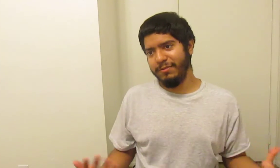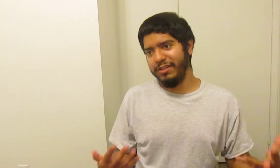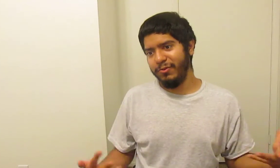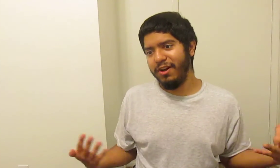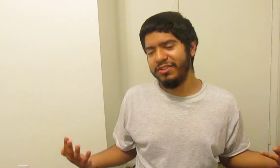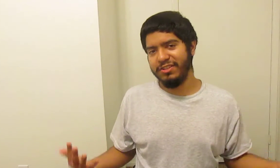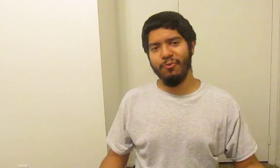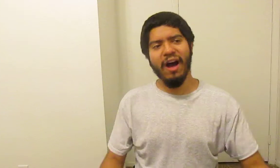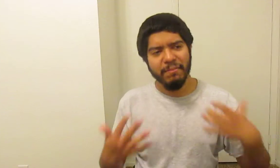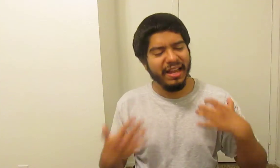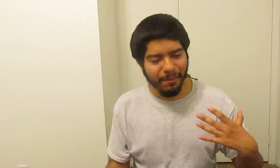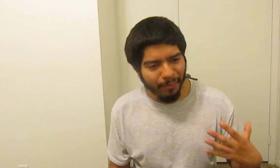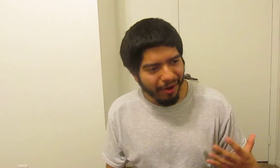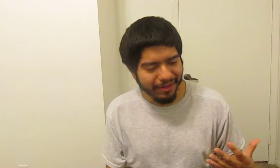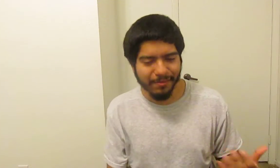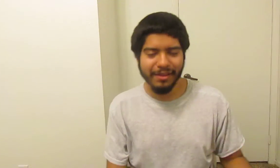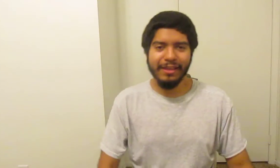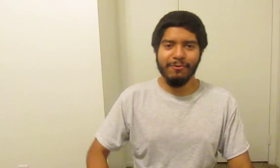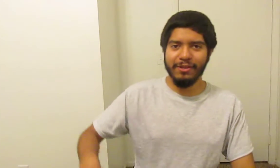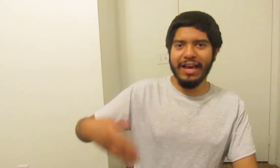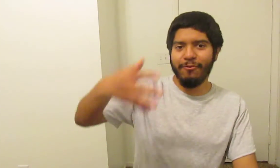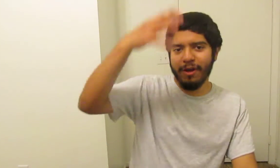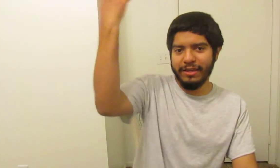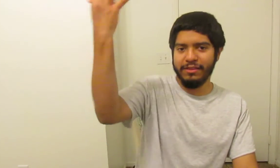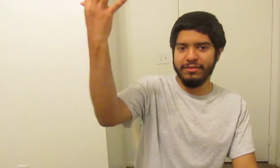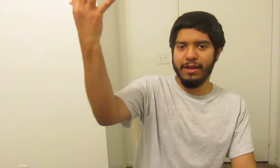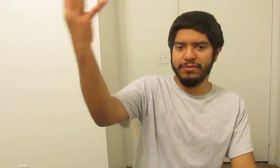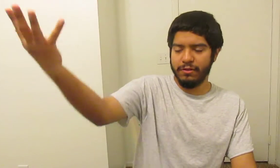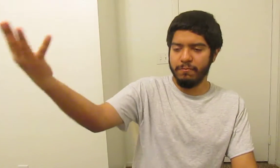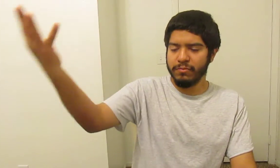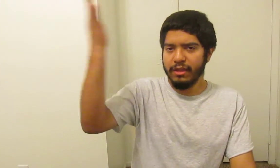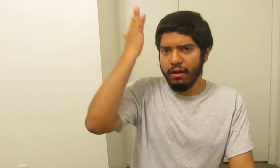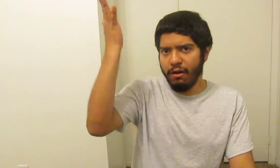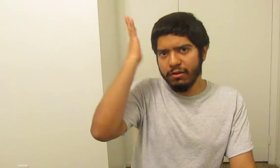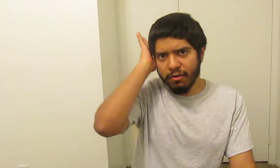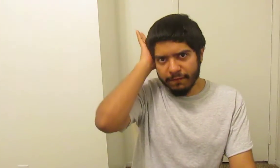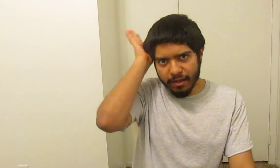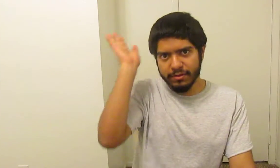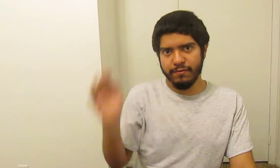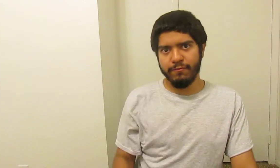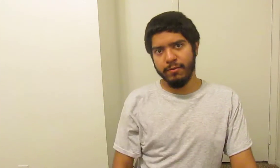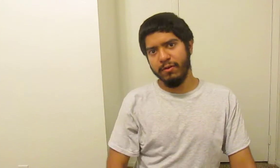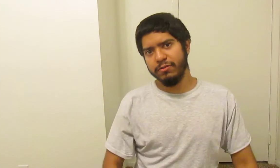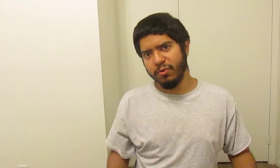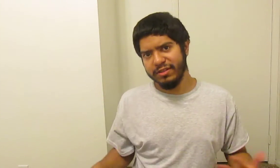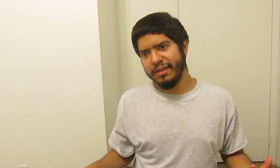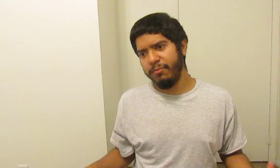especially when Hachi's like, why am I in the bottom when you have Robi at the top? So, all in all, I found, from a story standpoint,